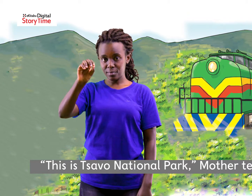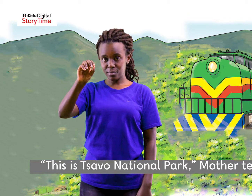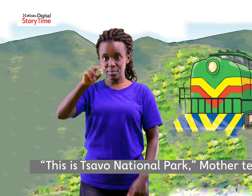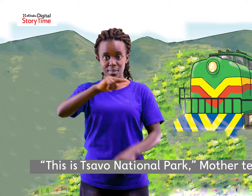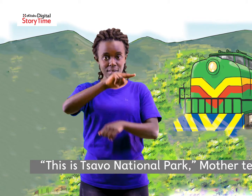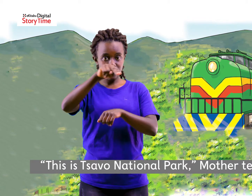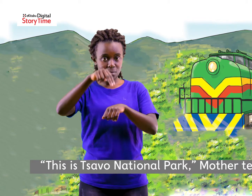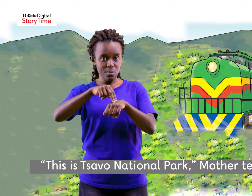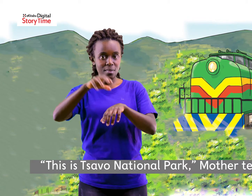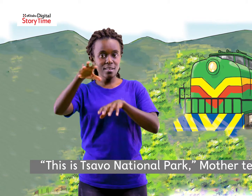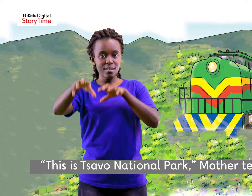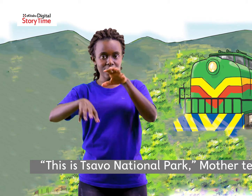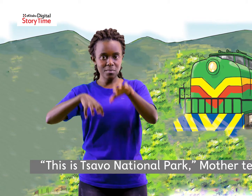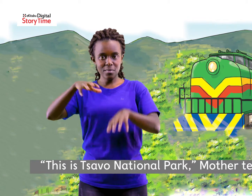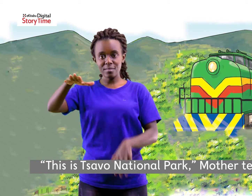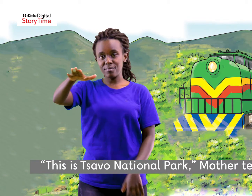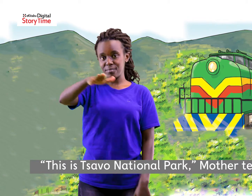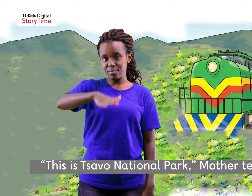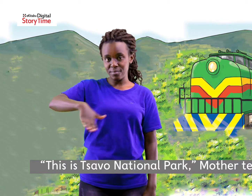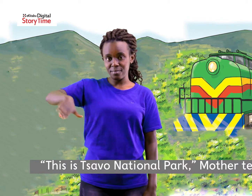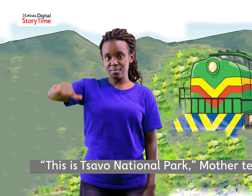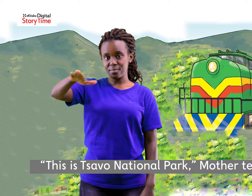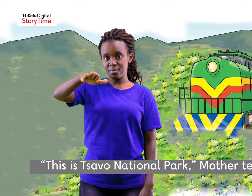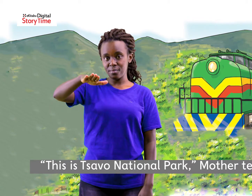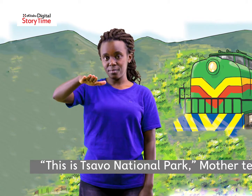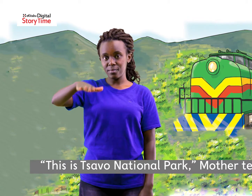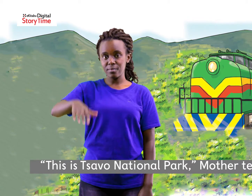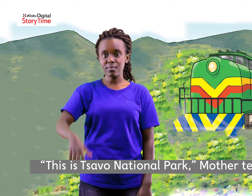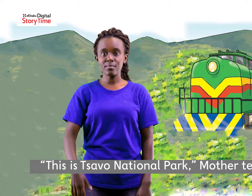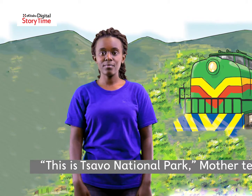This is Savo National Park, Mother tells them.